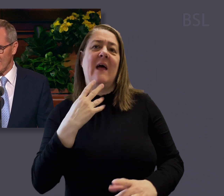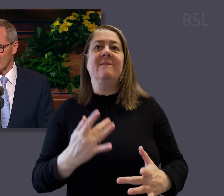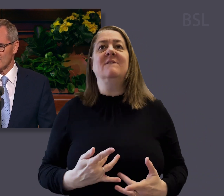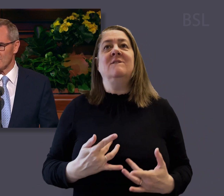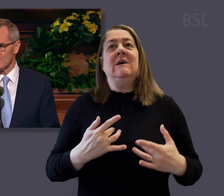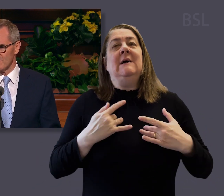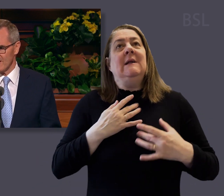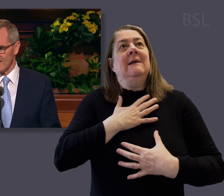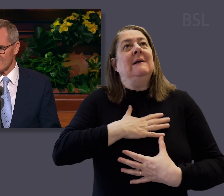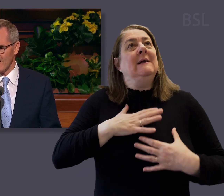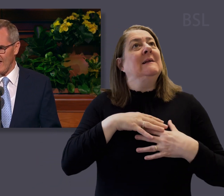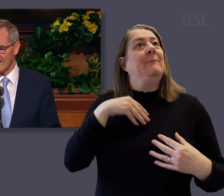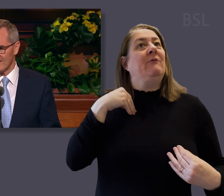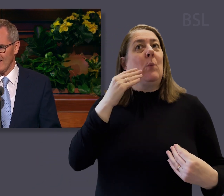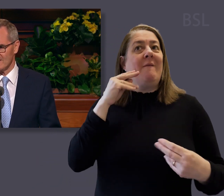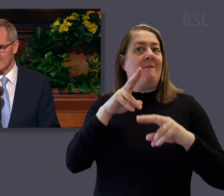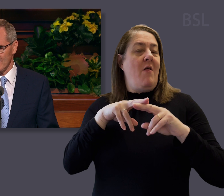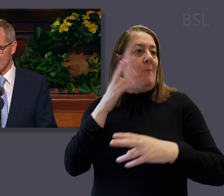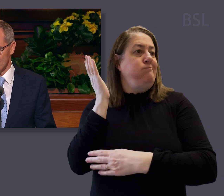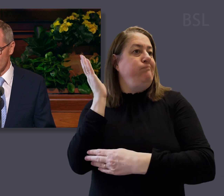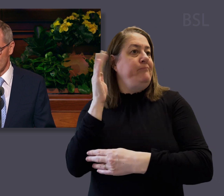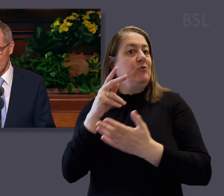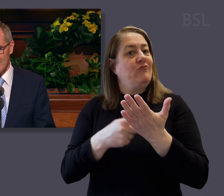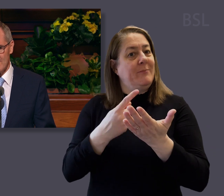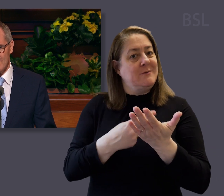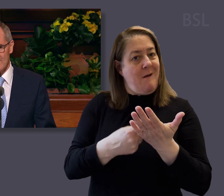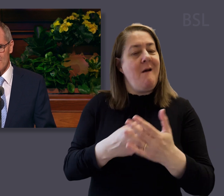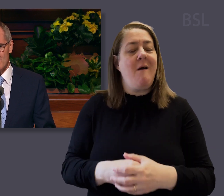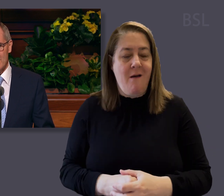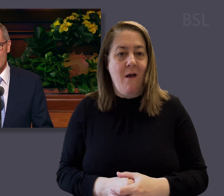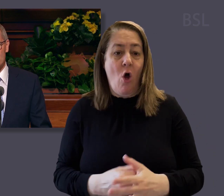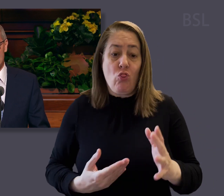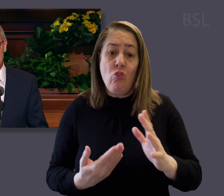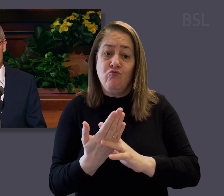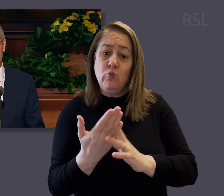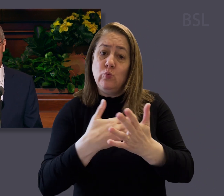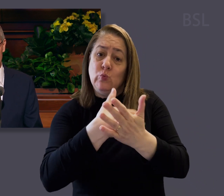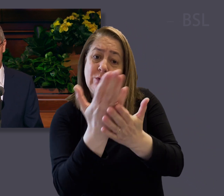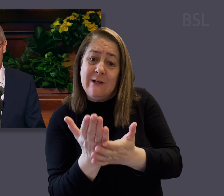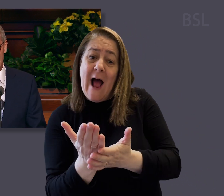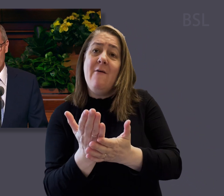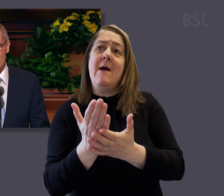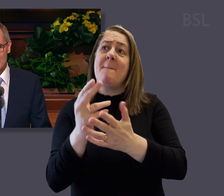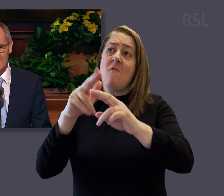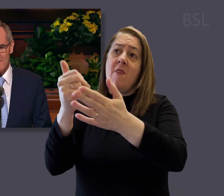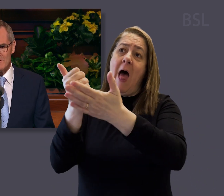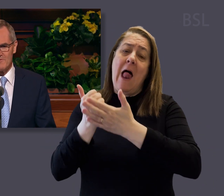and the spiritual feelings I had as he shared them. Through sharing scriptures and feelings, my father helped me to establish a